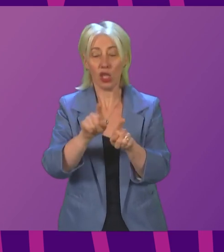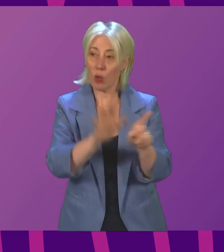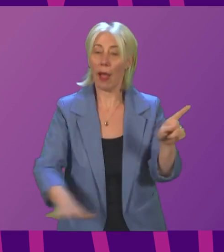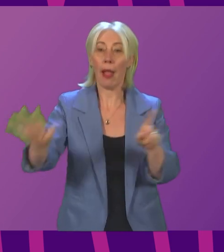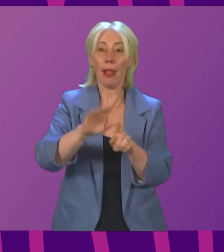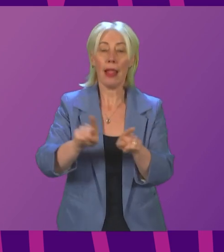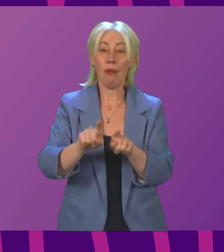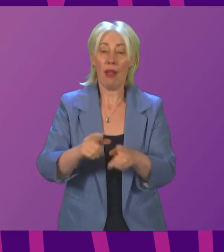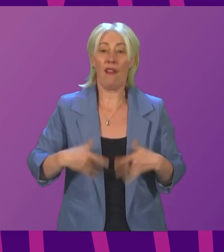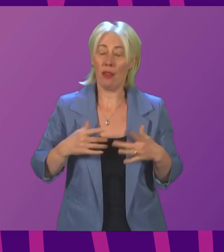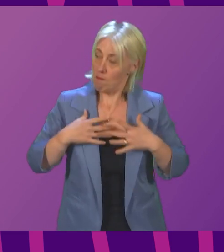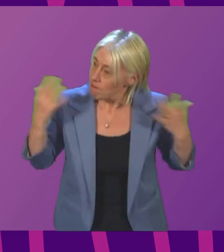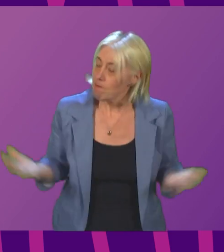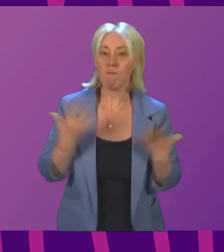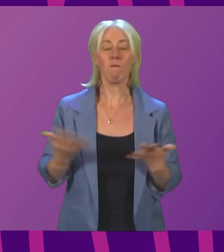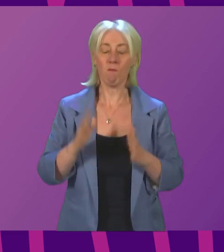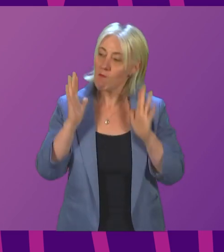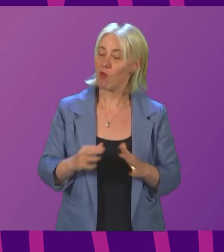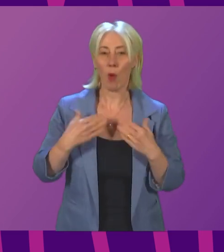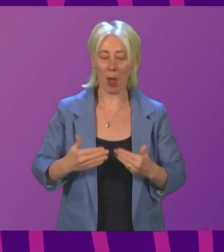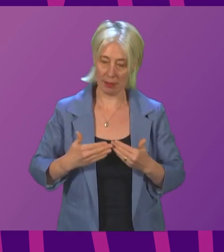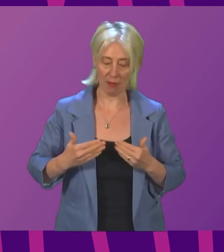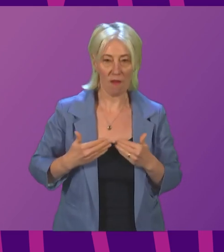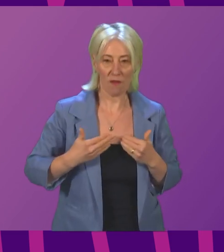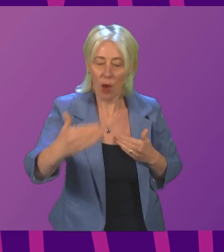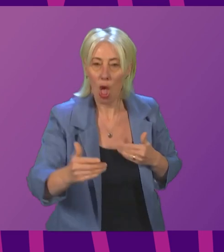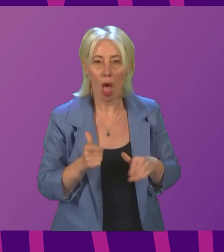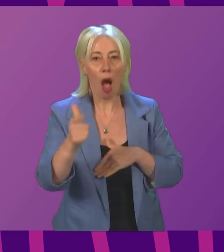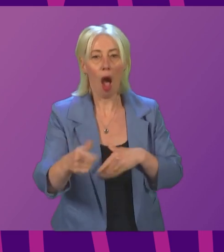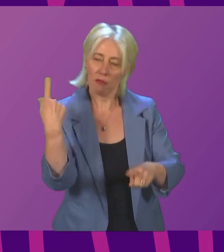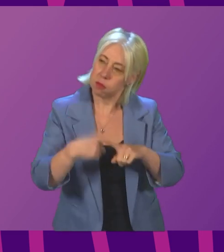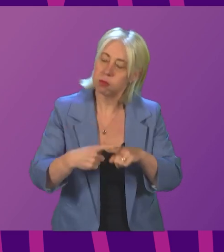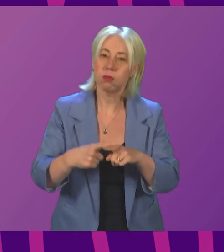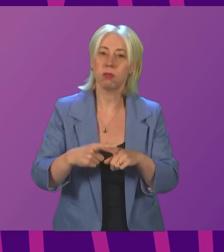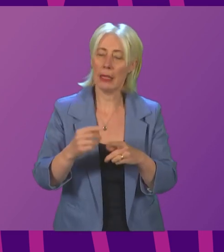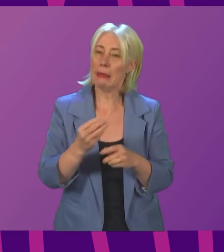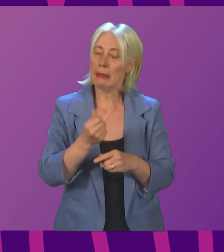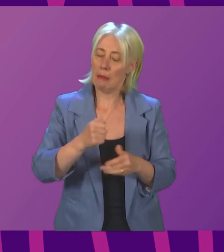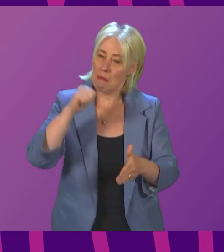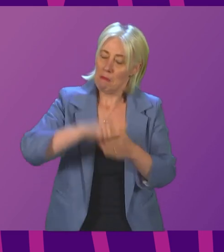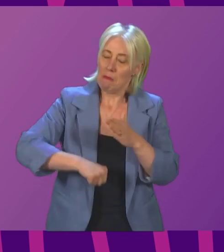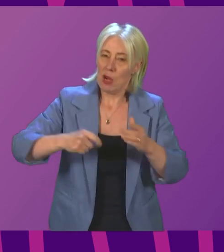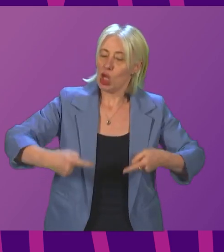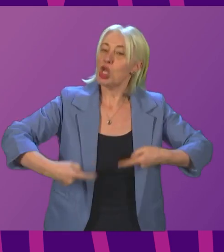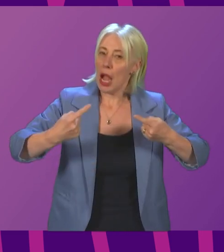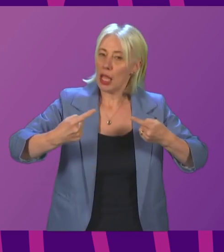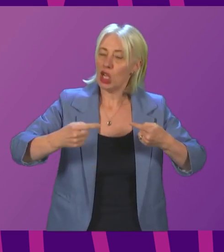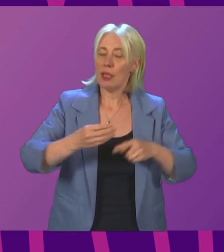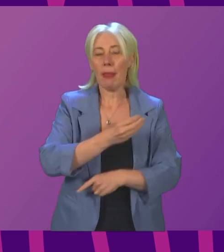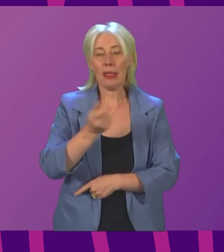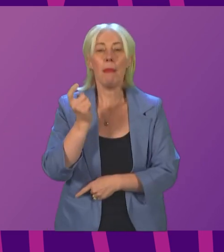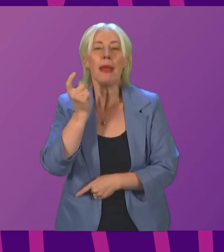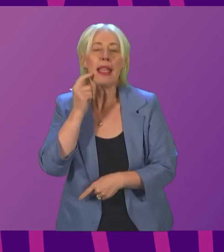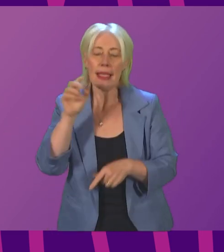a renewed sense of responsibility to go further and faster, to face up to tough challenges as well as the relatively easy options,